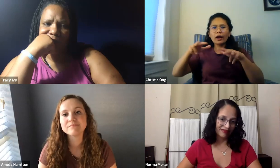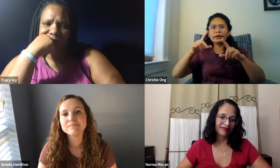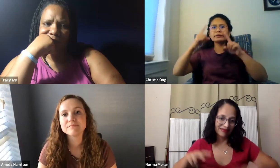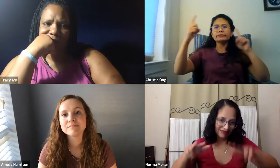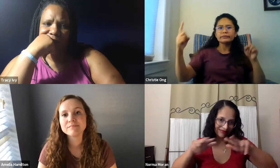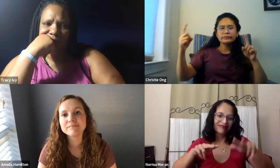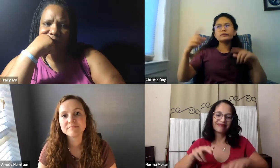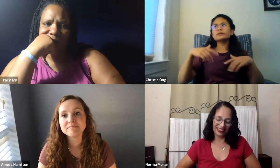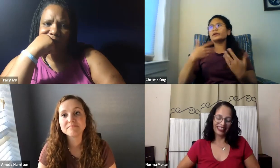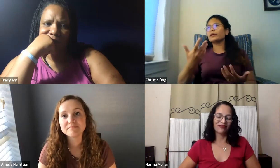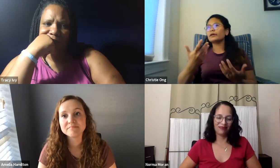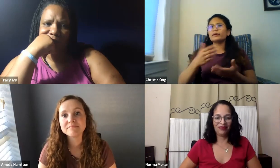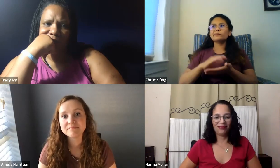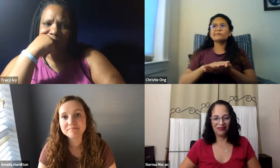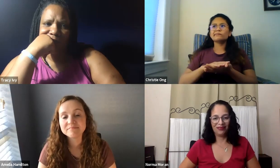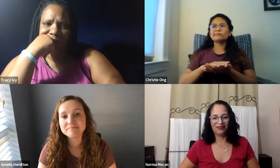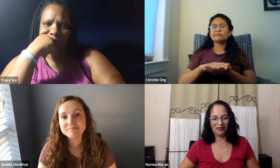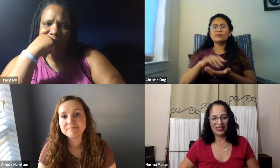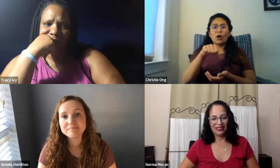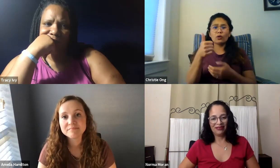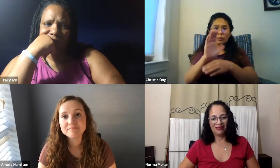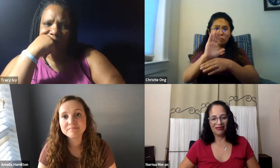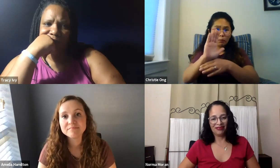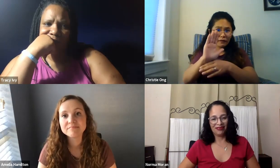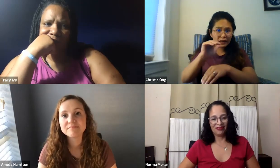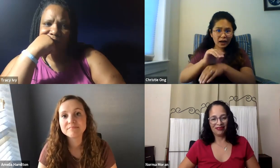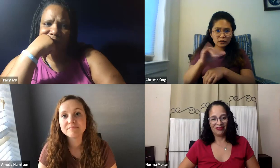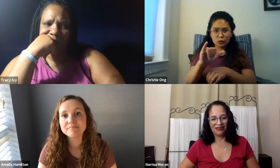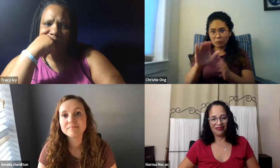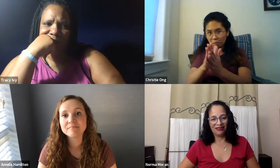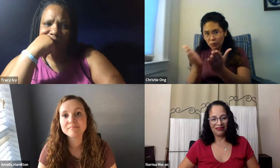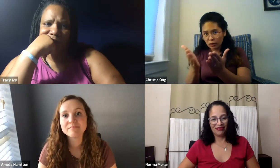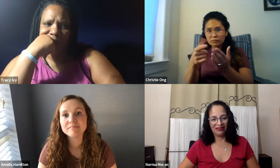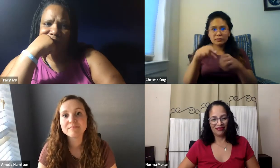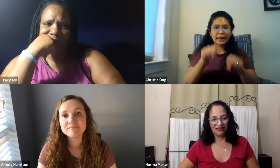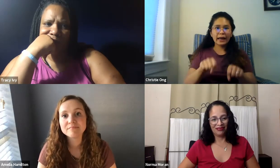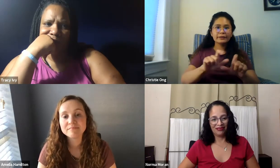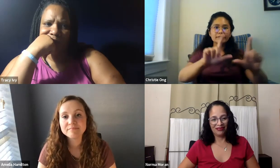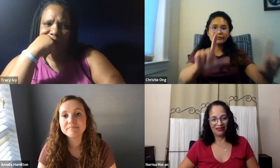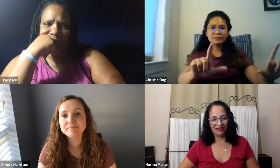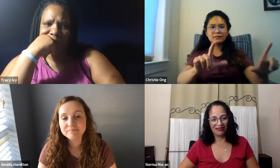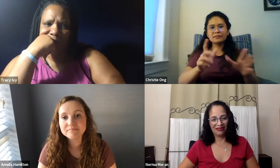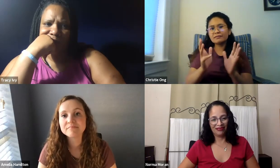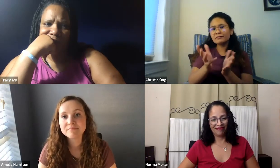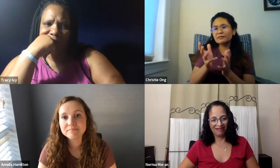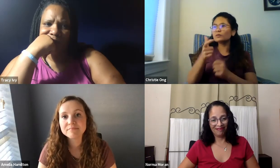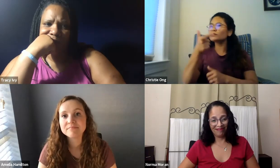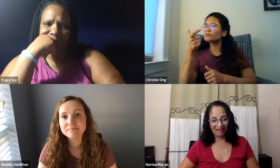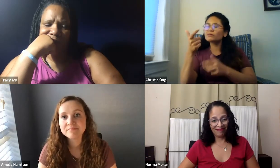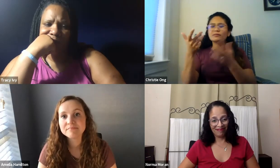a picnic outdoors. As long as, of course, it were socially distant. You could host, like Norma said, a